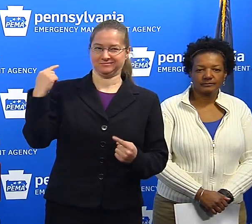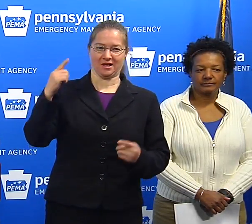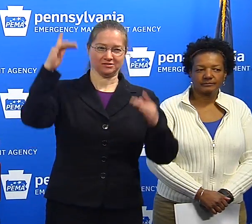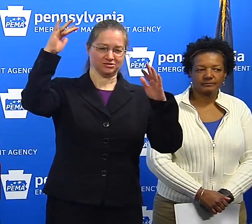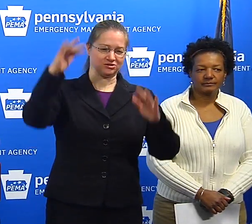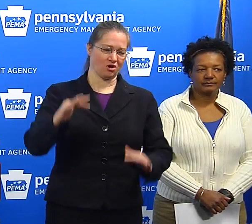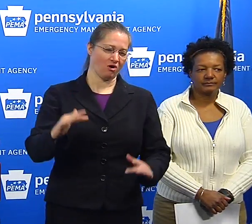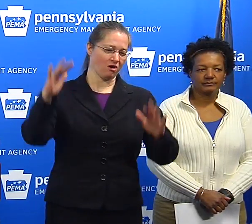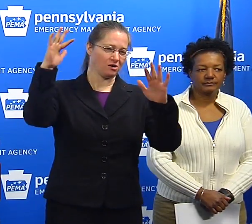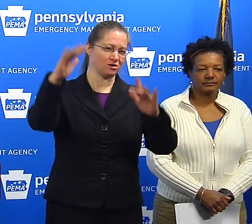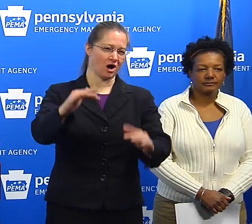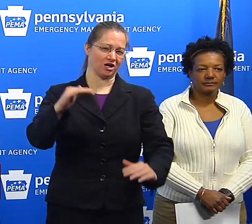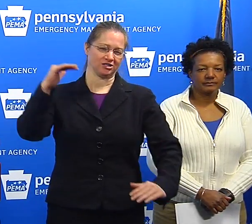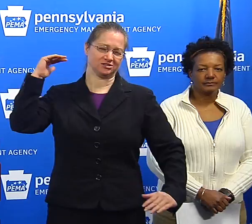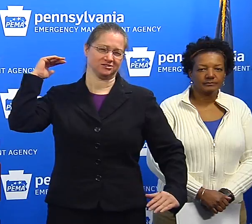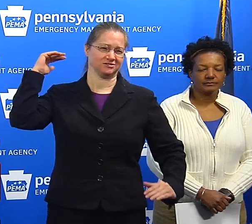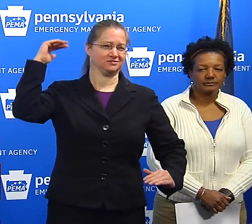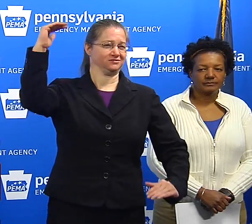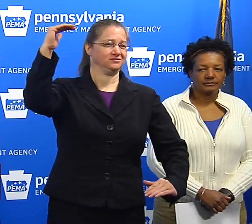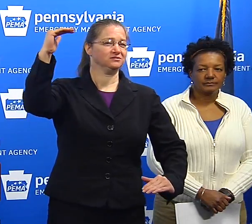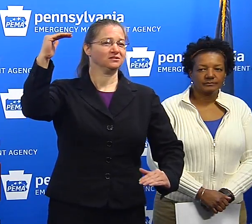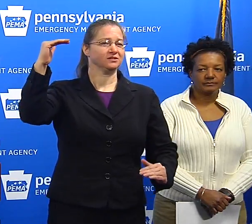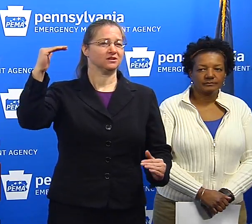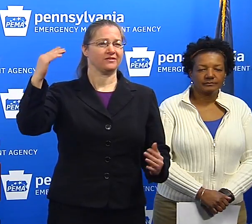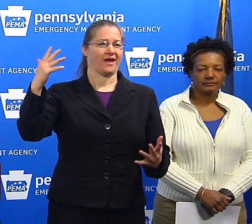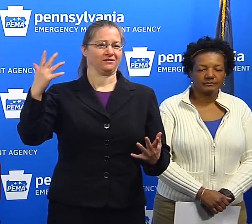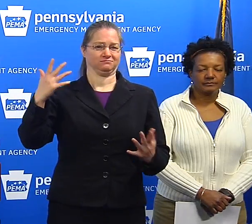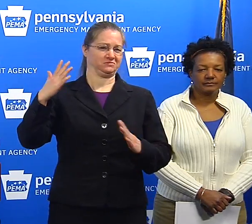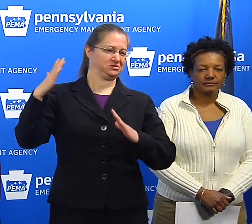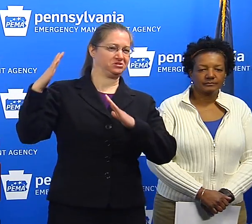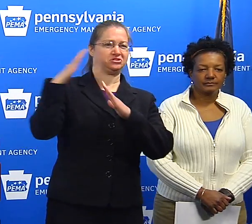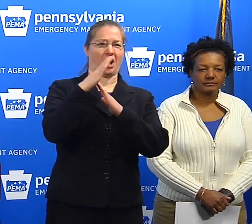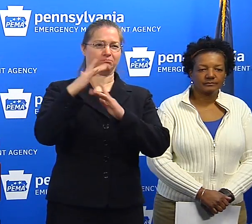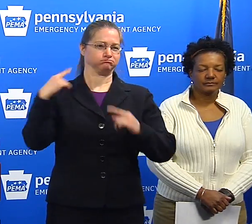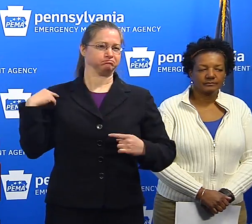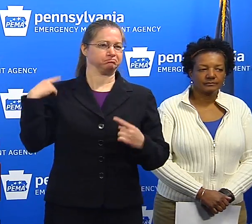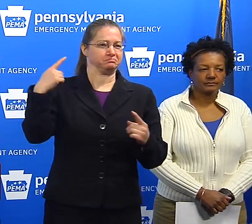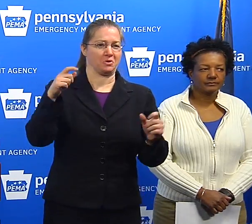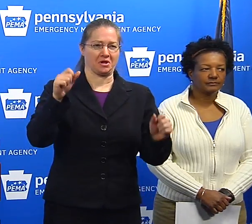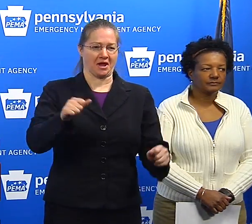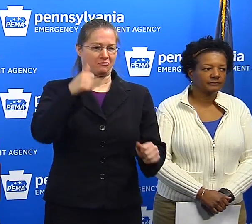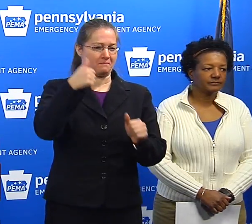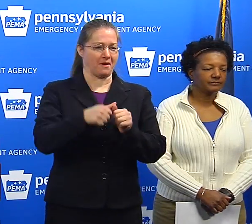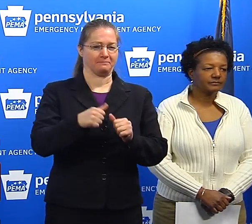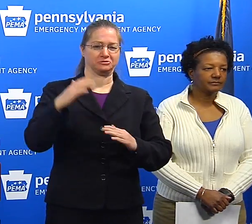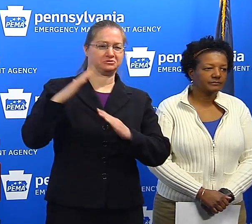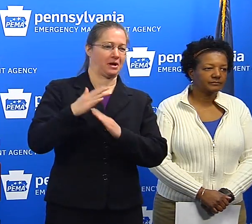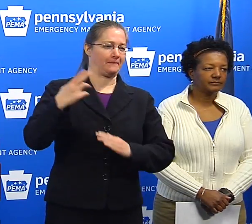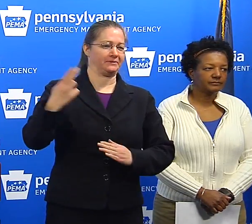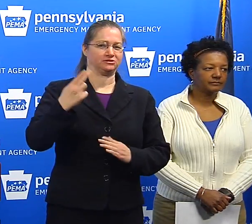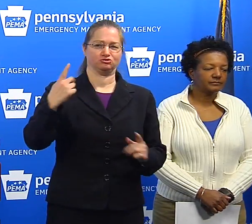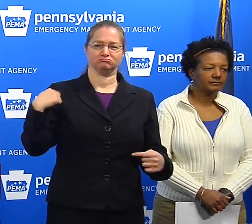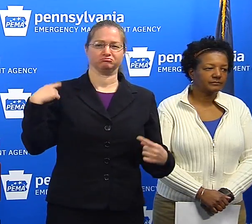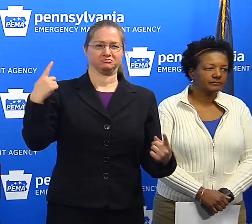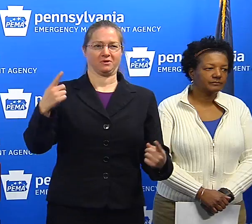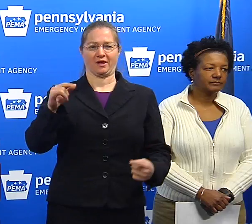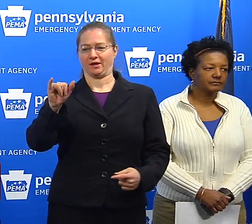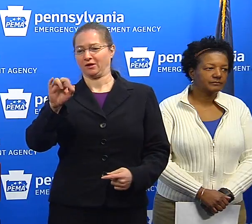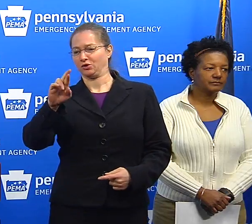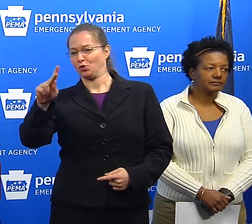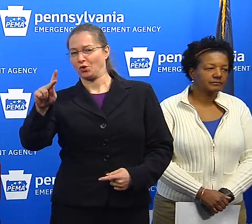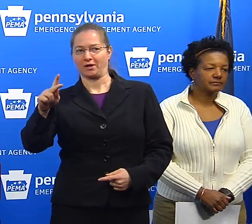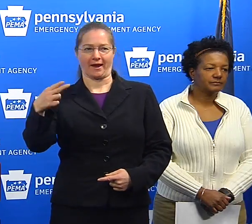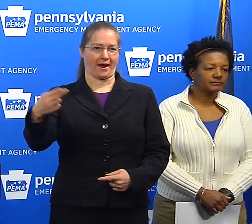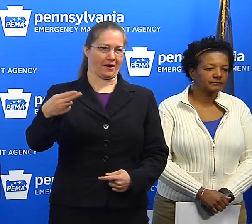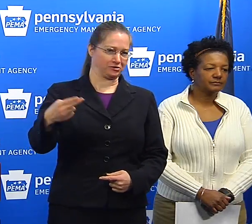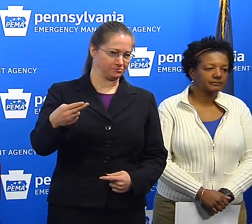There are parts of the state for whom this is the biggest snowstorm in living memory, Harrisburg, York County, I think. I think